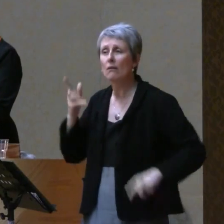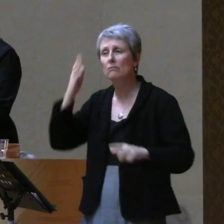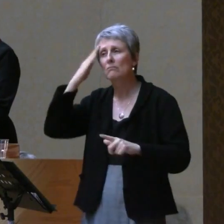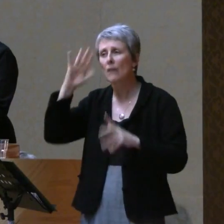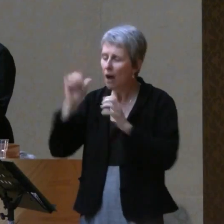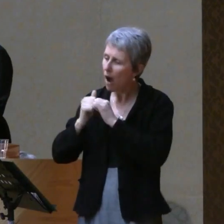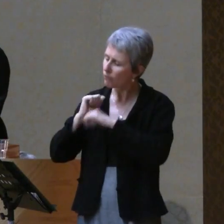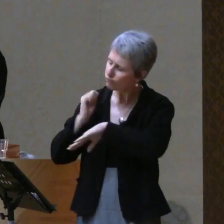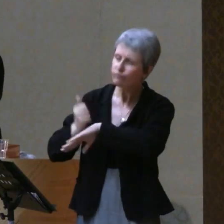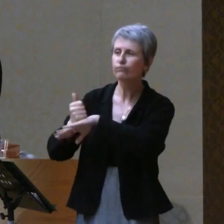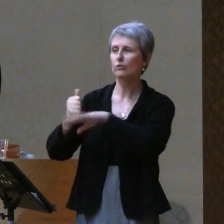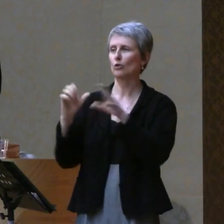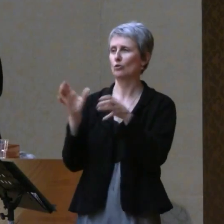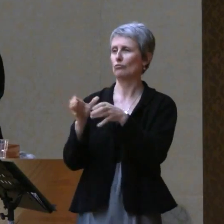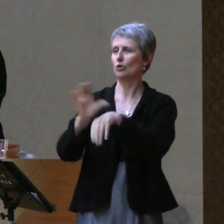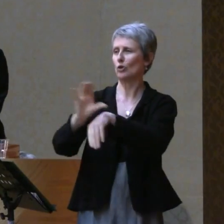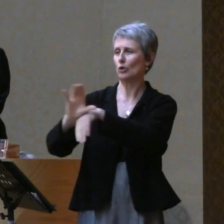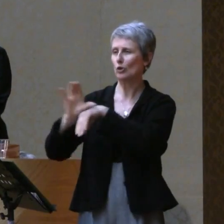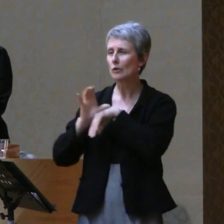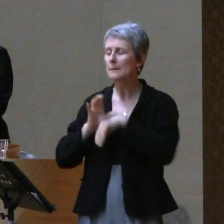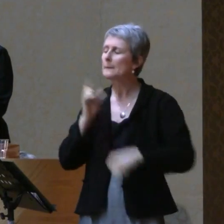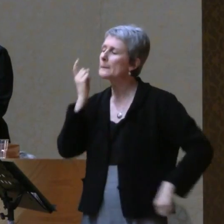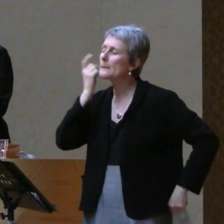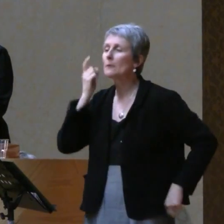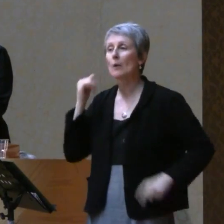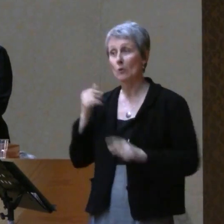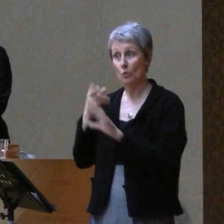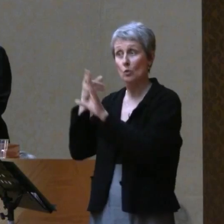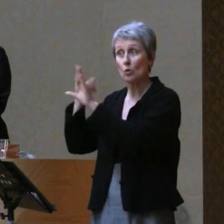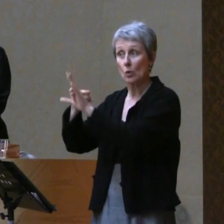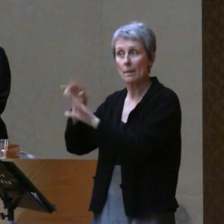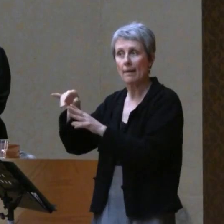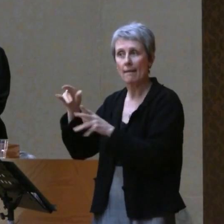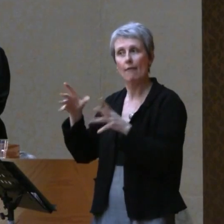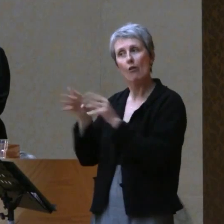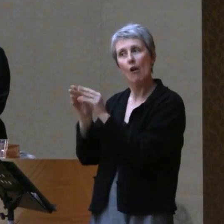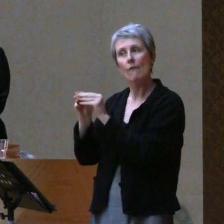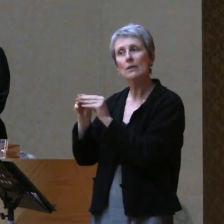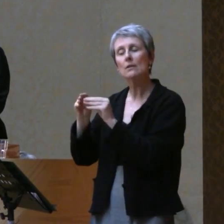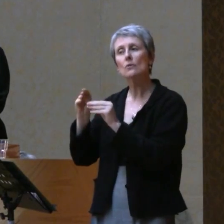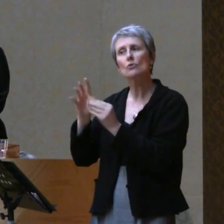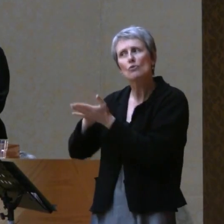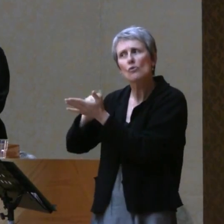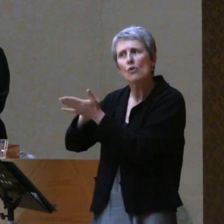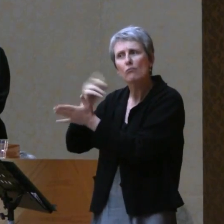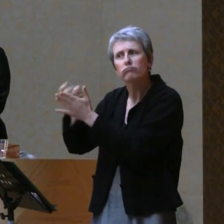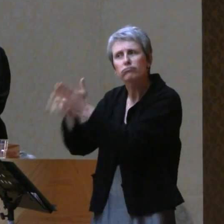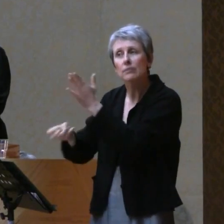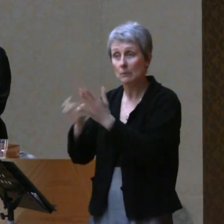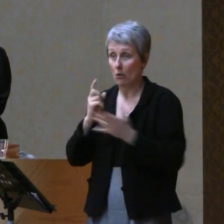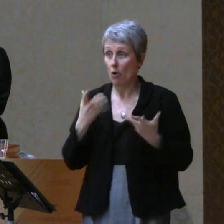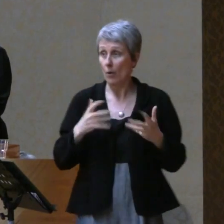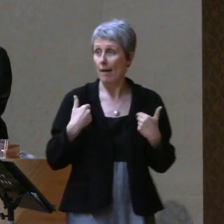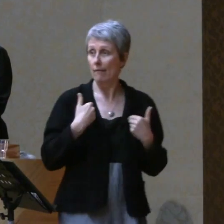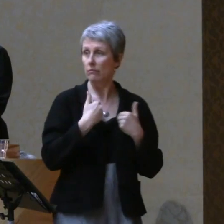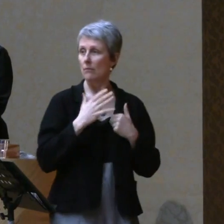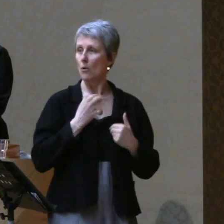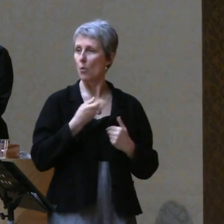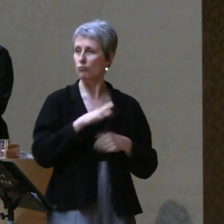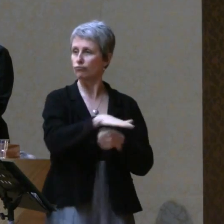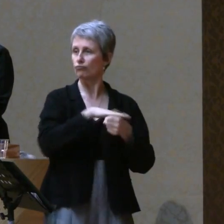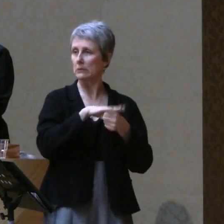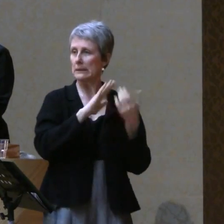And I was contemplating attending one of these conferences as an add-on to a city I was already working in.